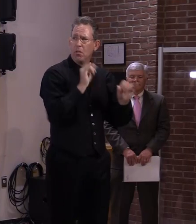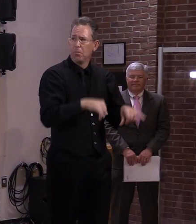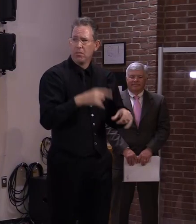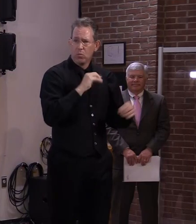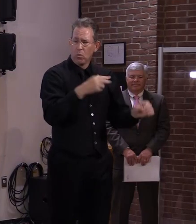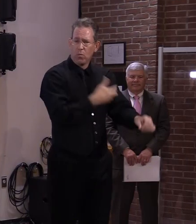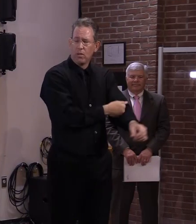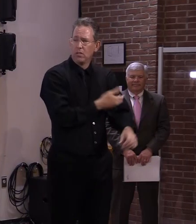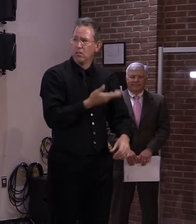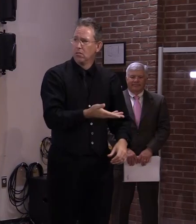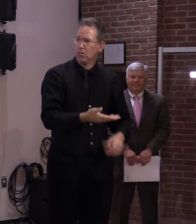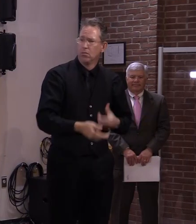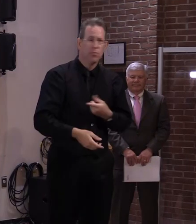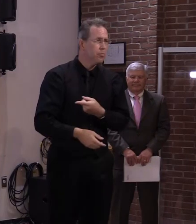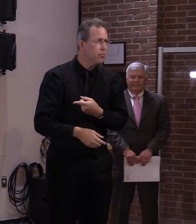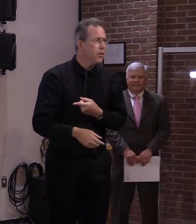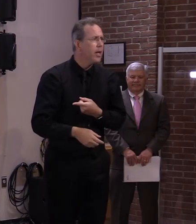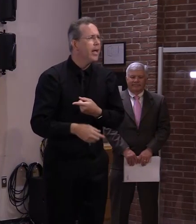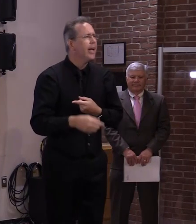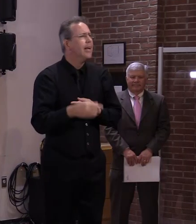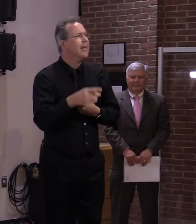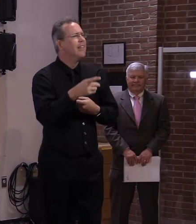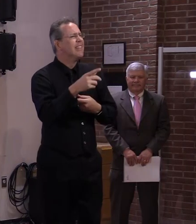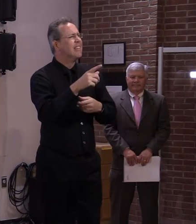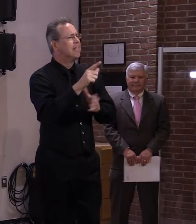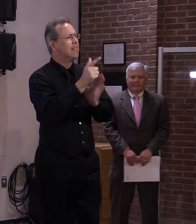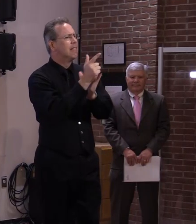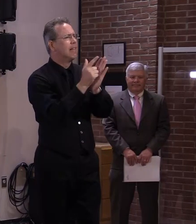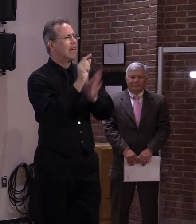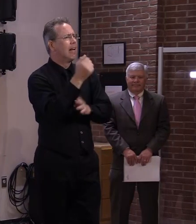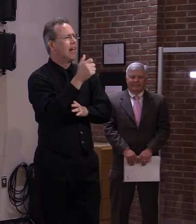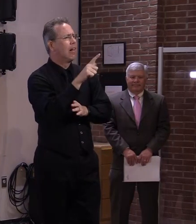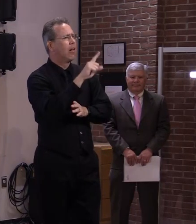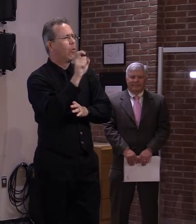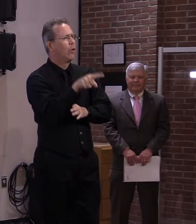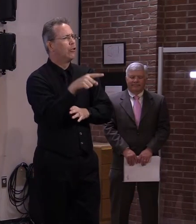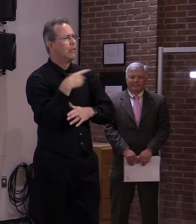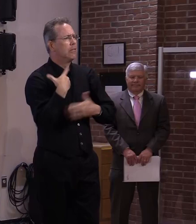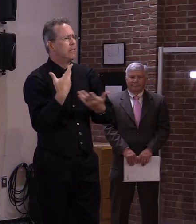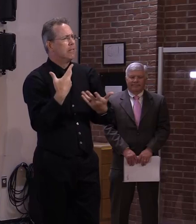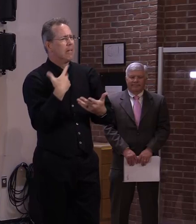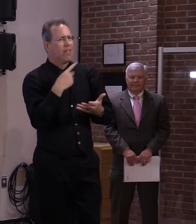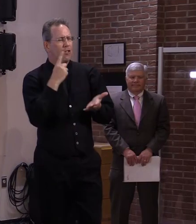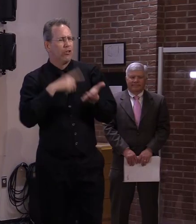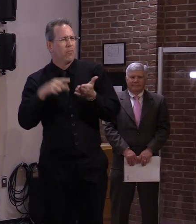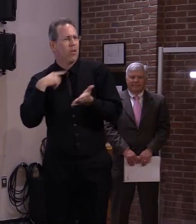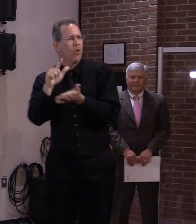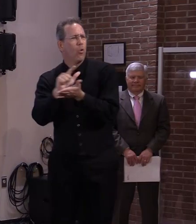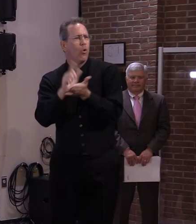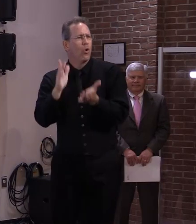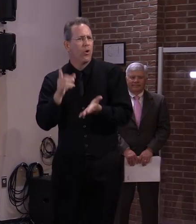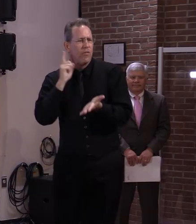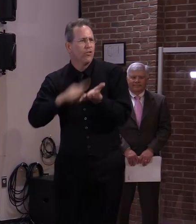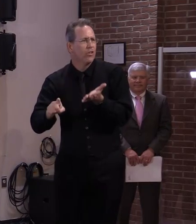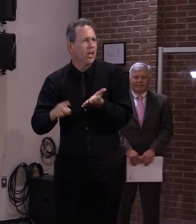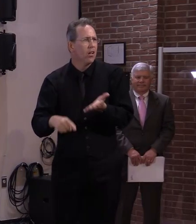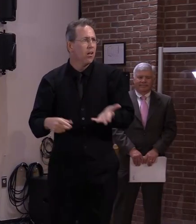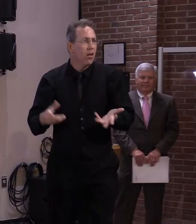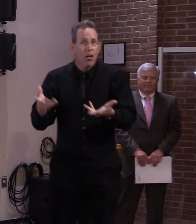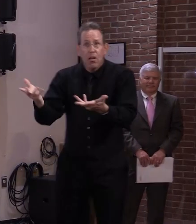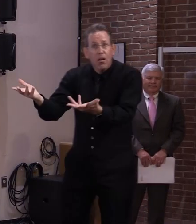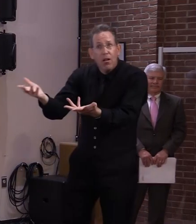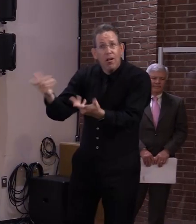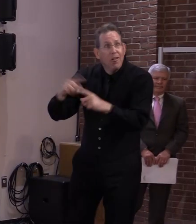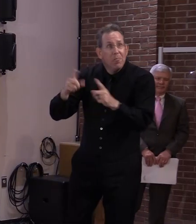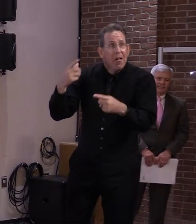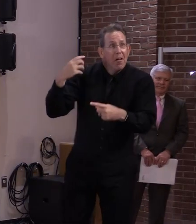guy yeah that doesn't come up um when employers are are talking about well can we can